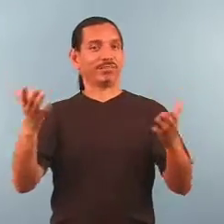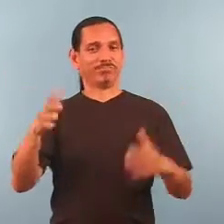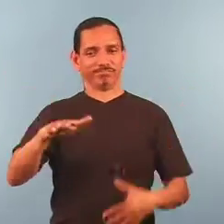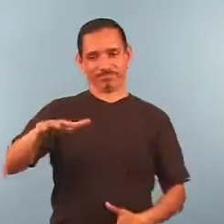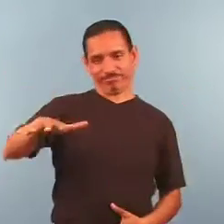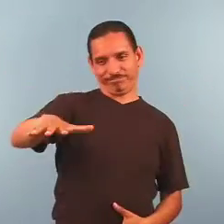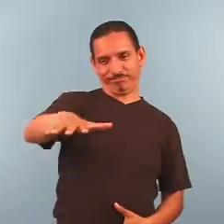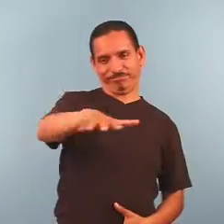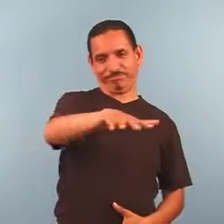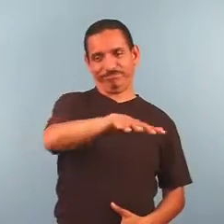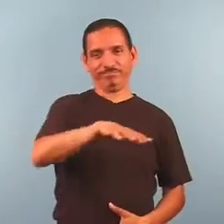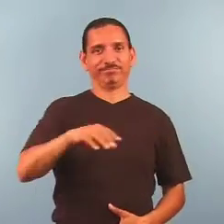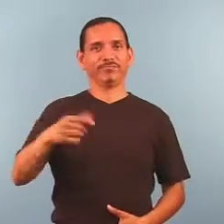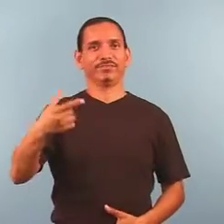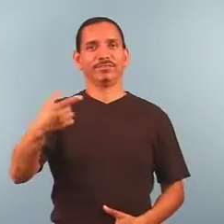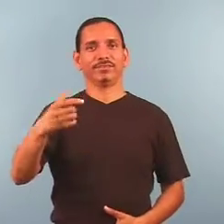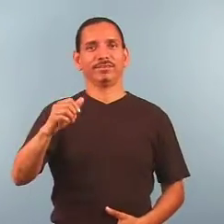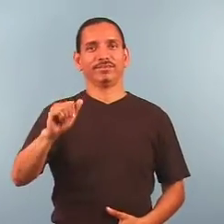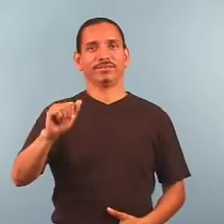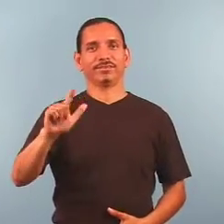The Realm of Galaxies